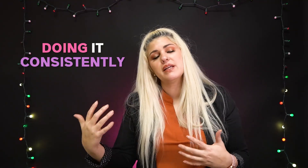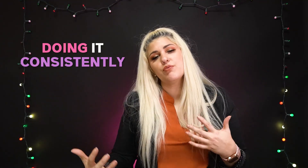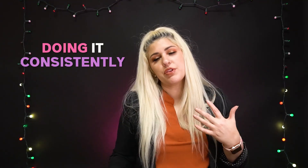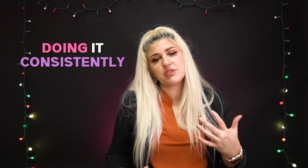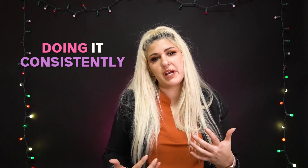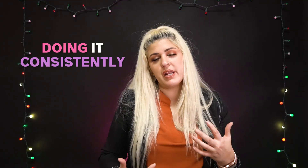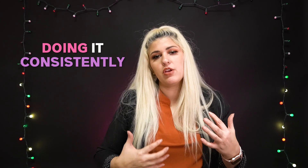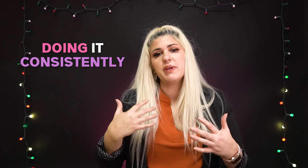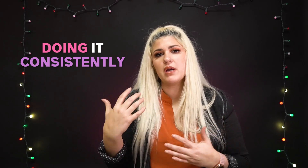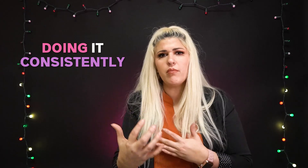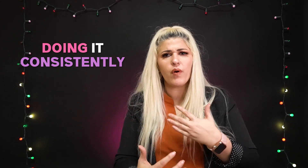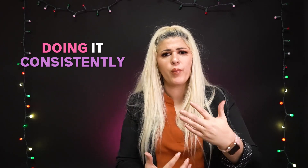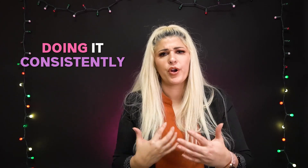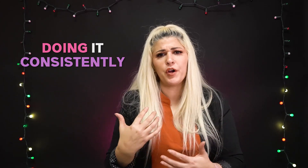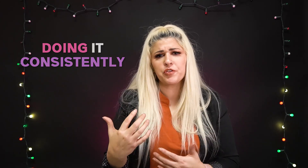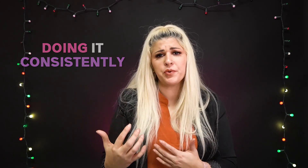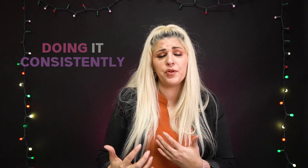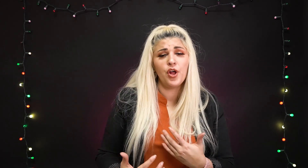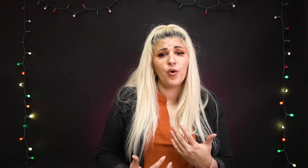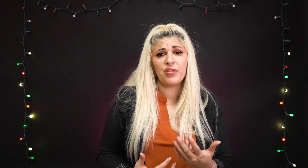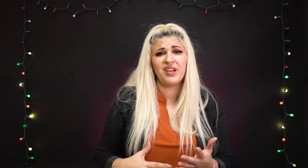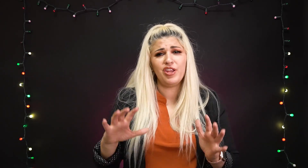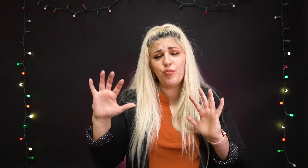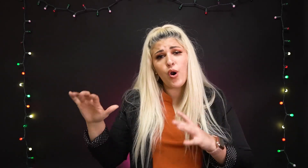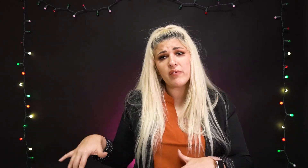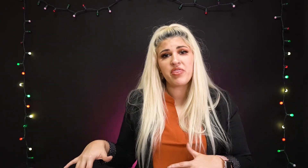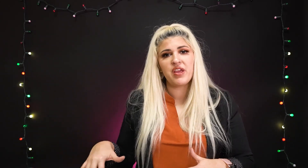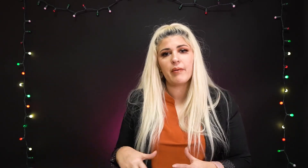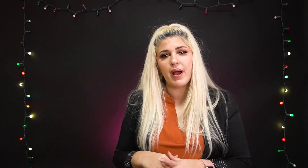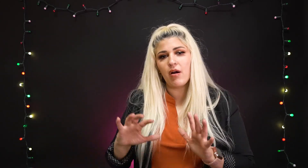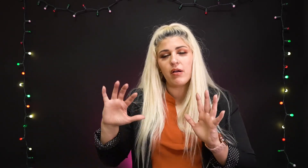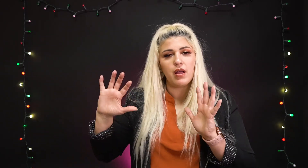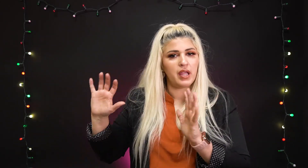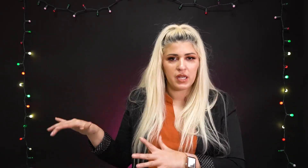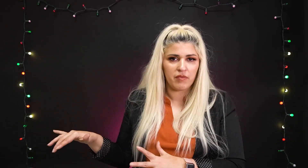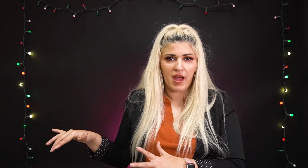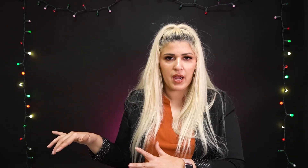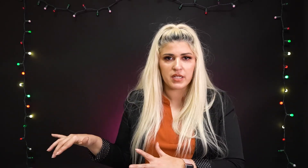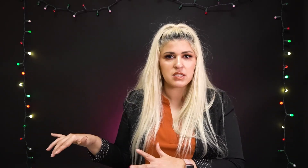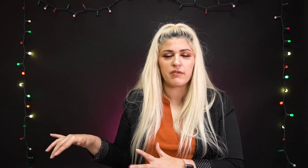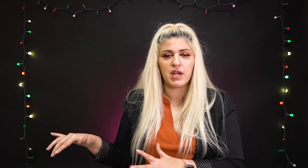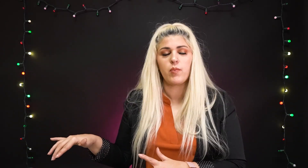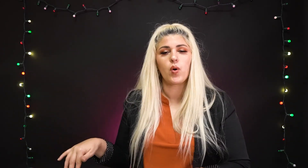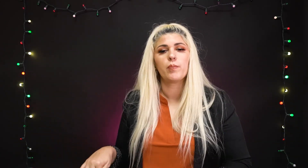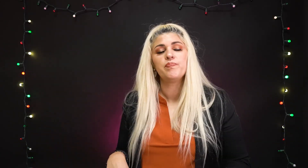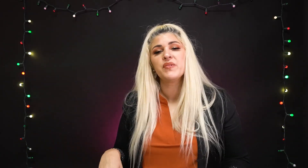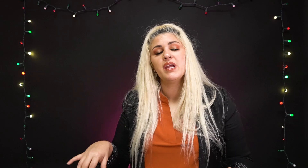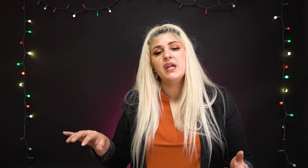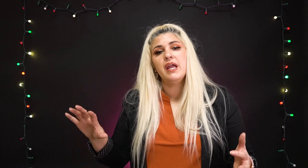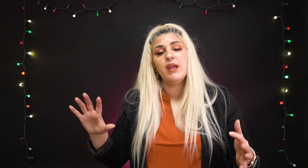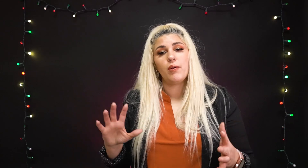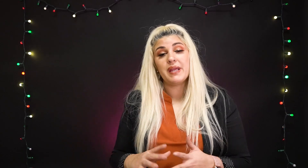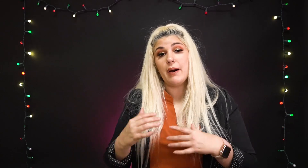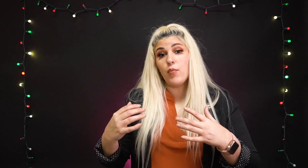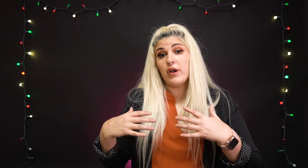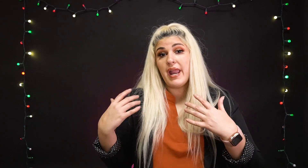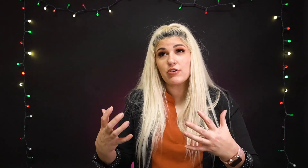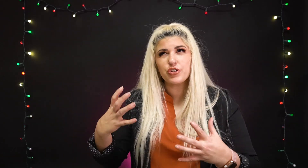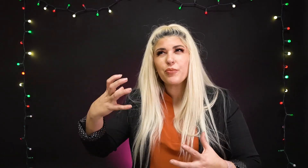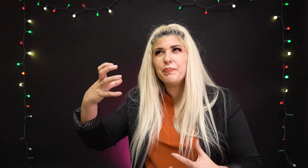with your signing you'll become more and more comfortable with it and you won't even think about any of that kind of stuff anymore it will become more natural you're